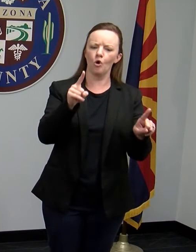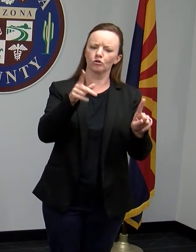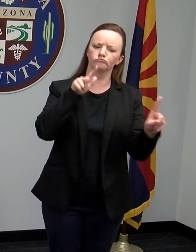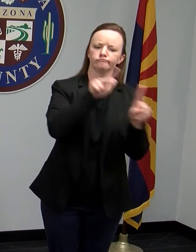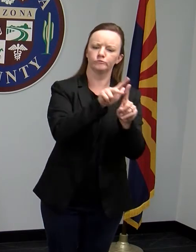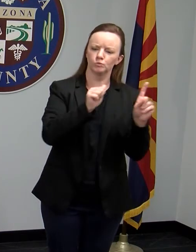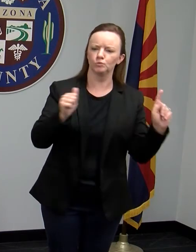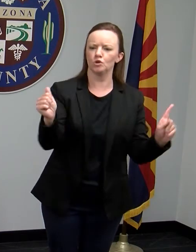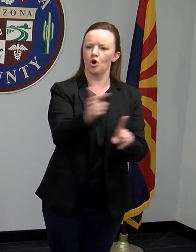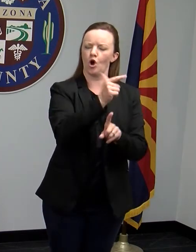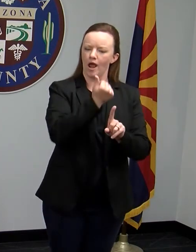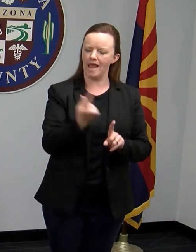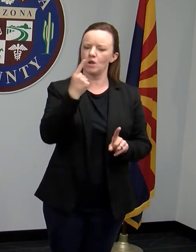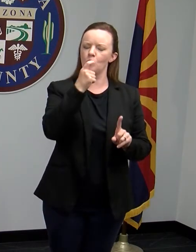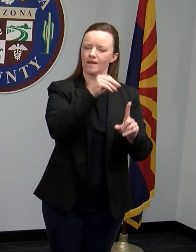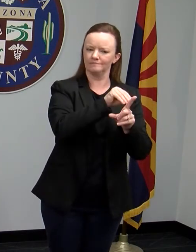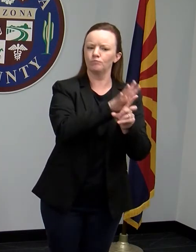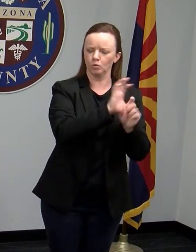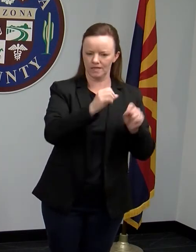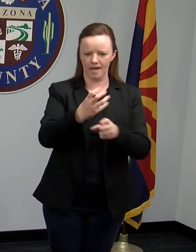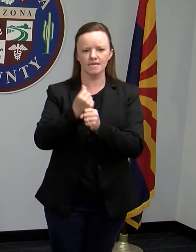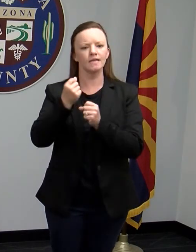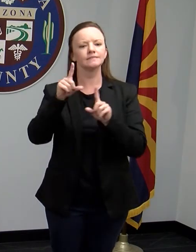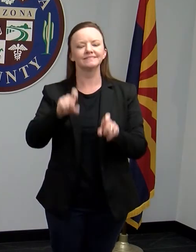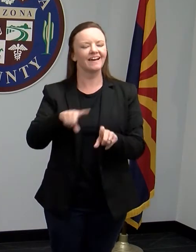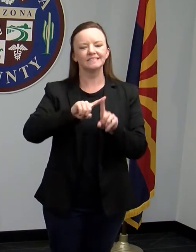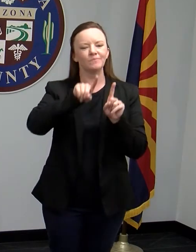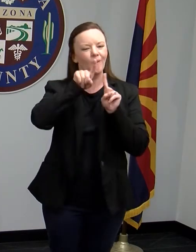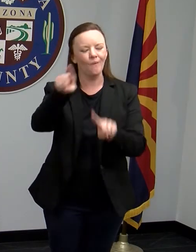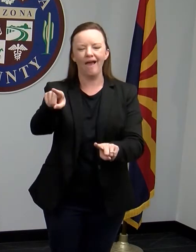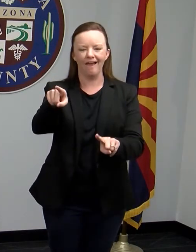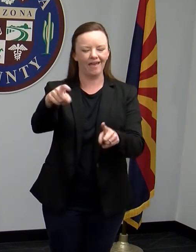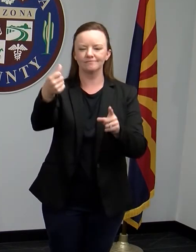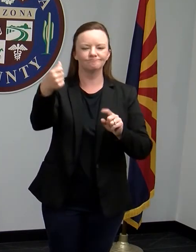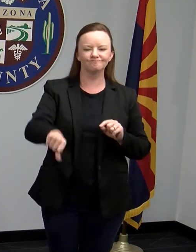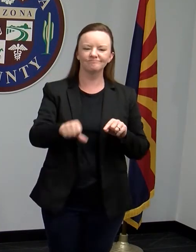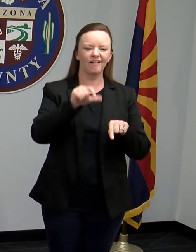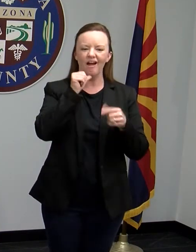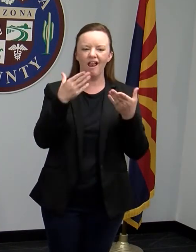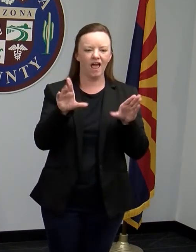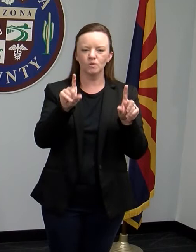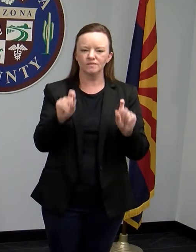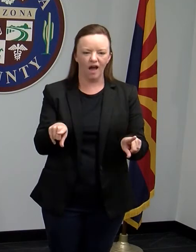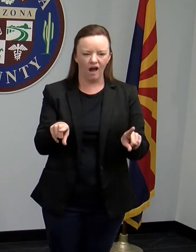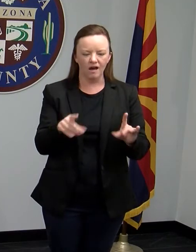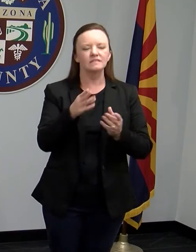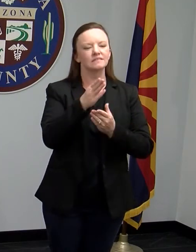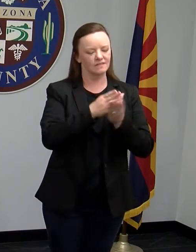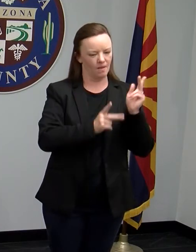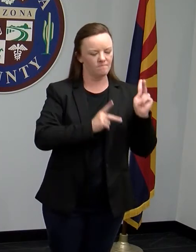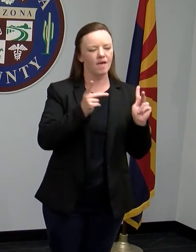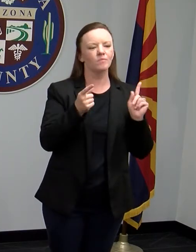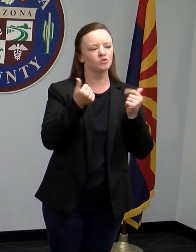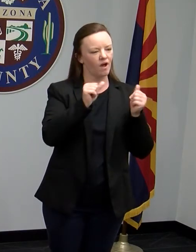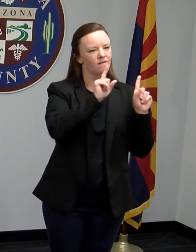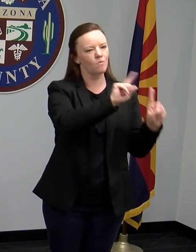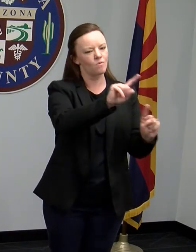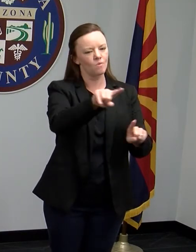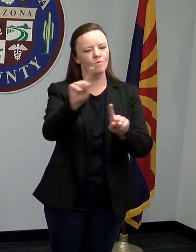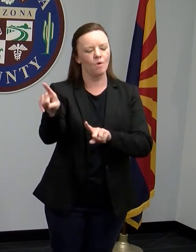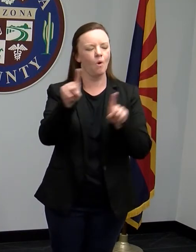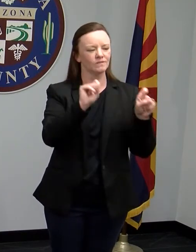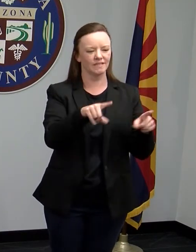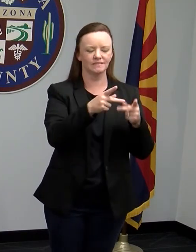they might be exposed to get tested. And they were declined, heard from a couple of other viewers who tried to go to other testing sites and were declined